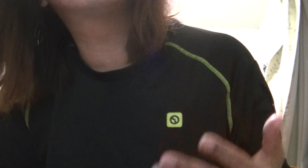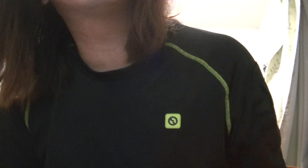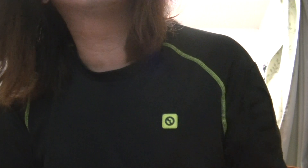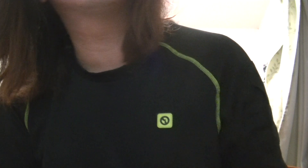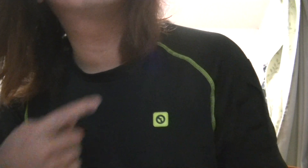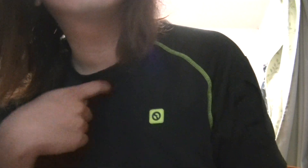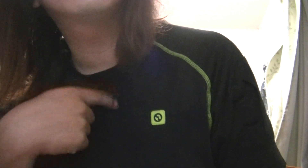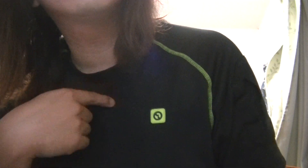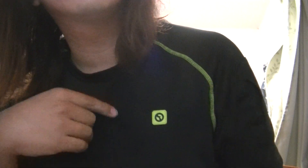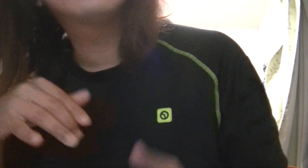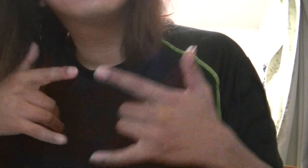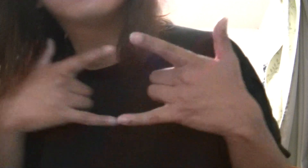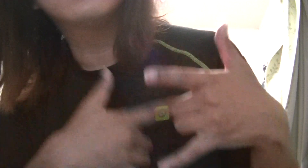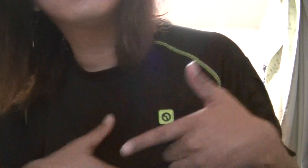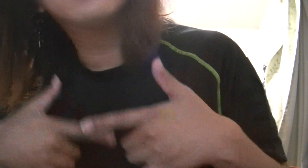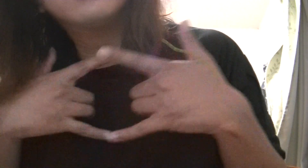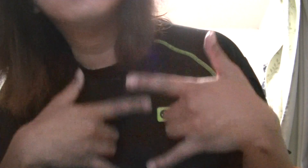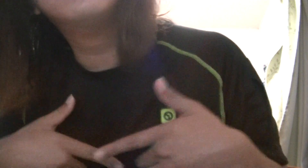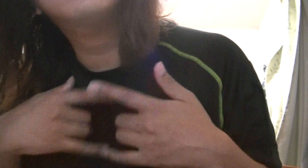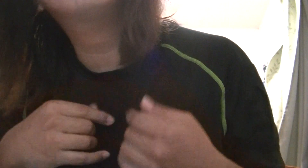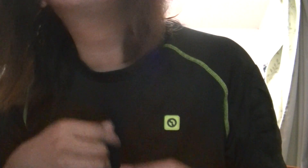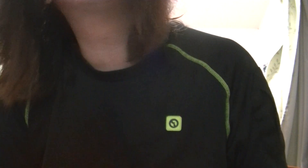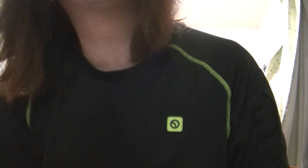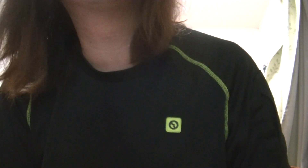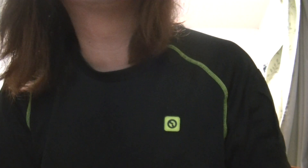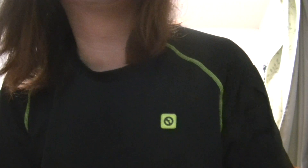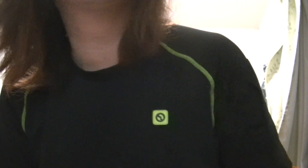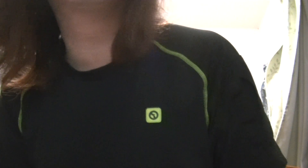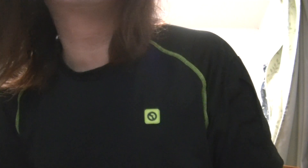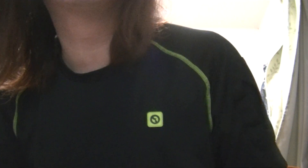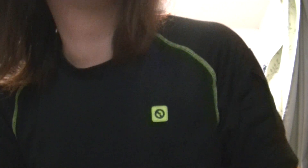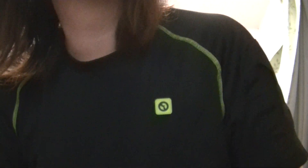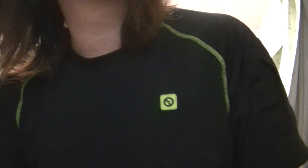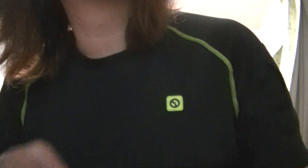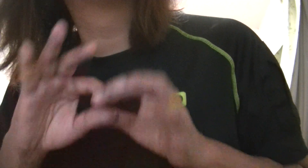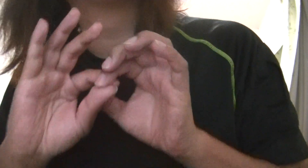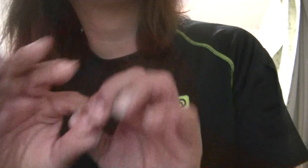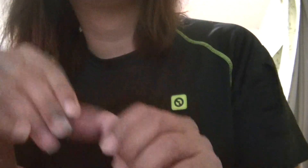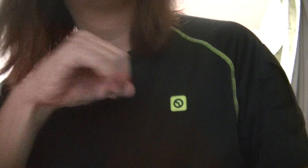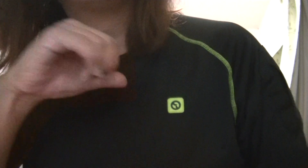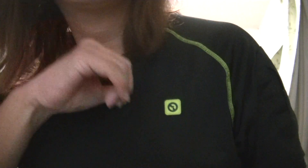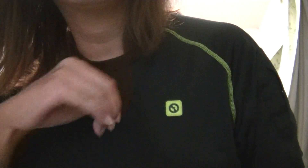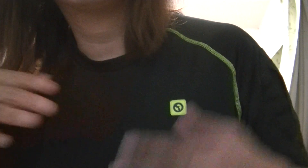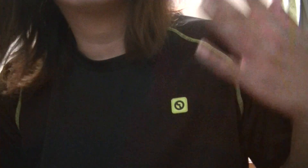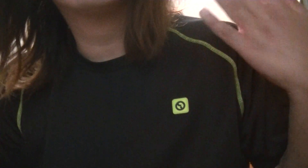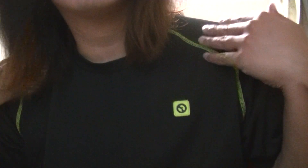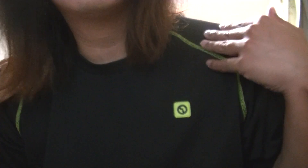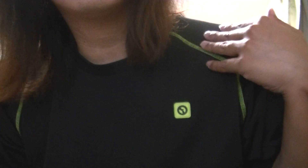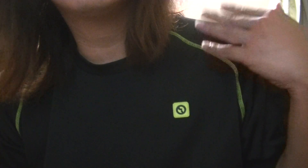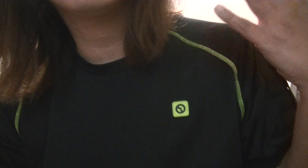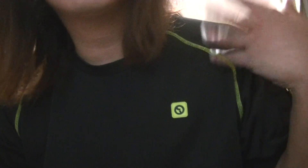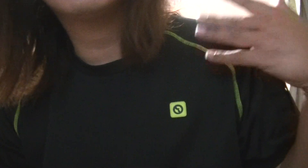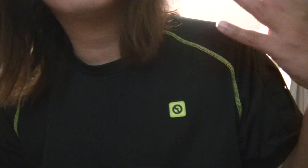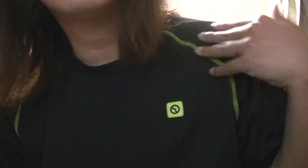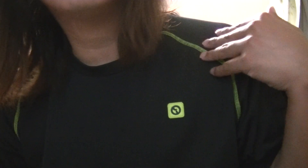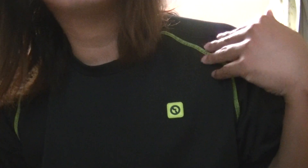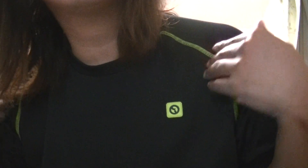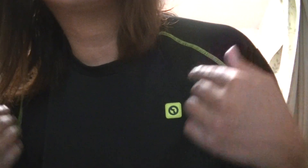in needing our own eyes. It seems, we need nothing at